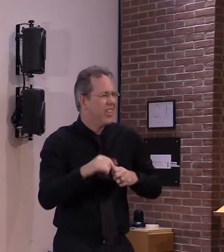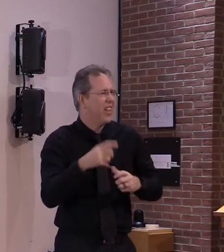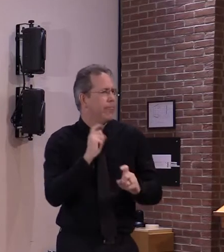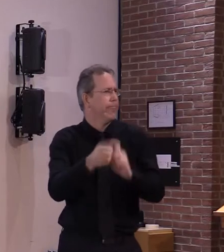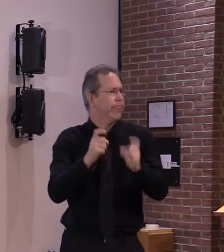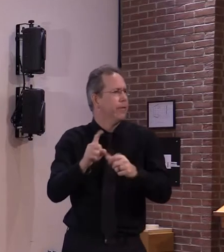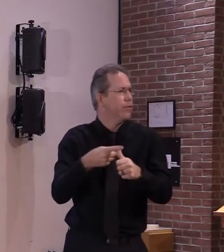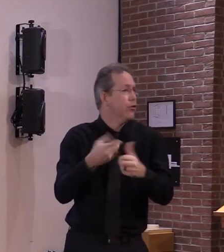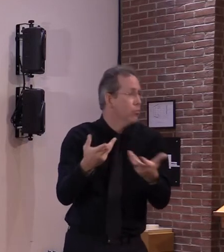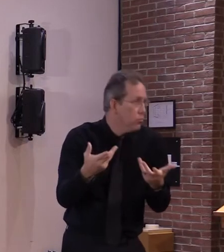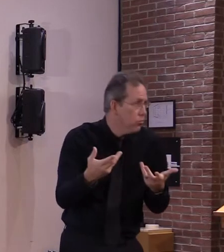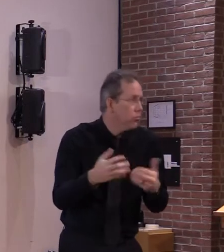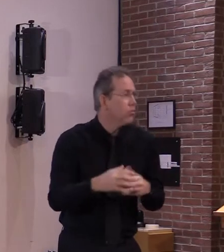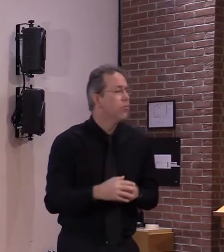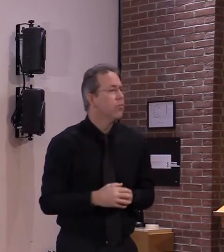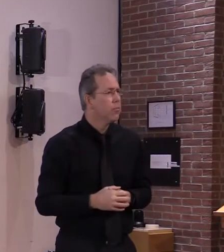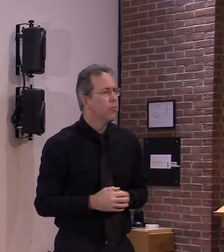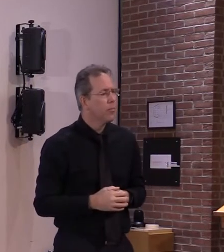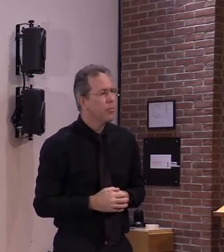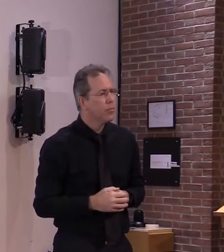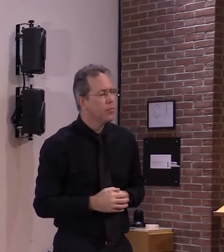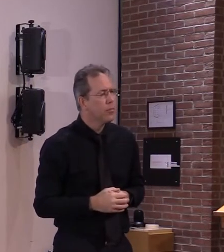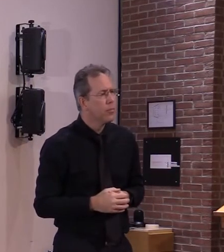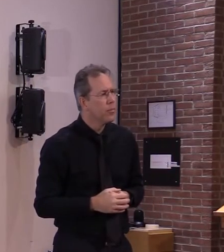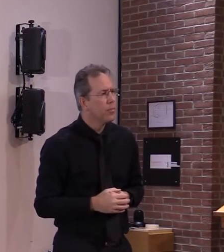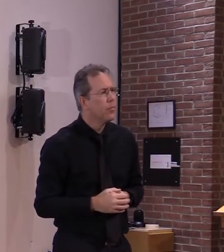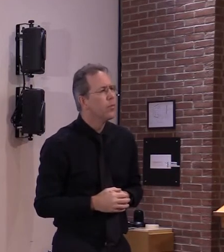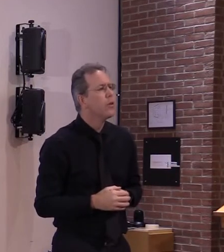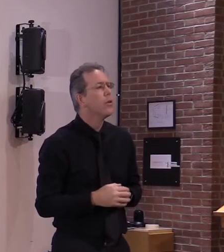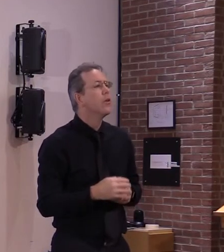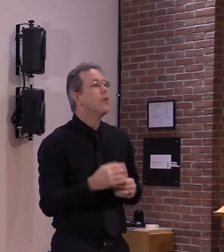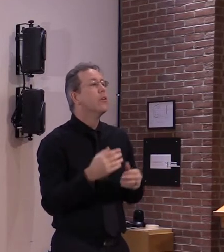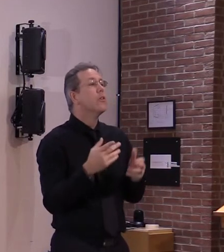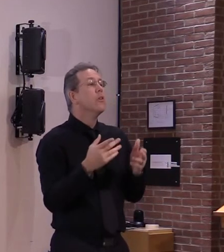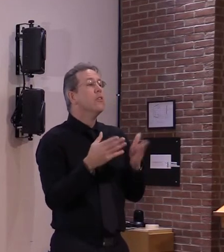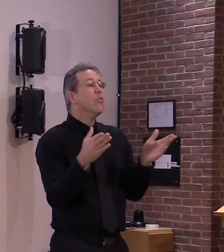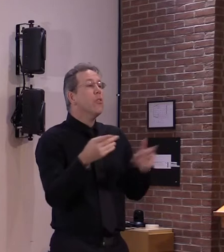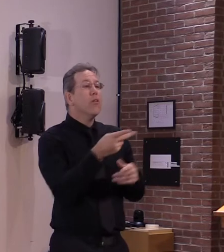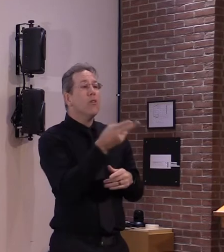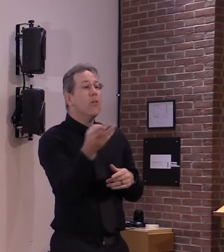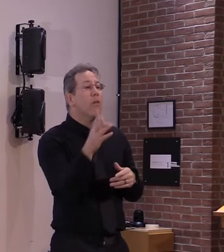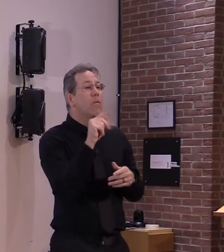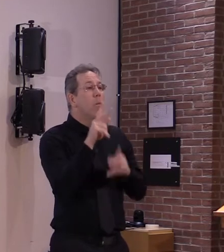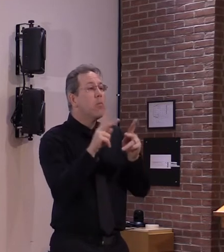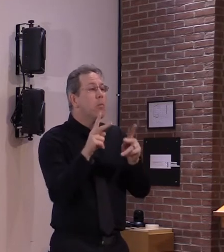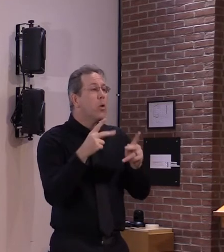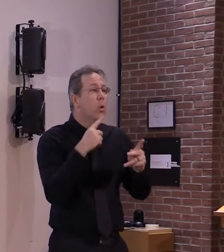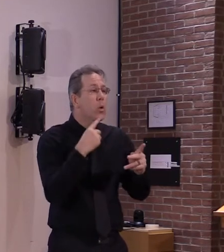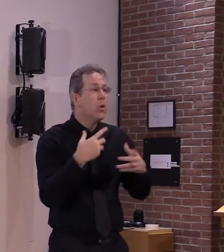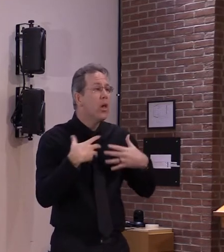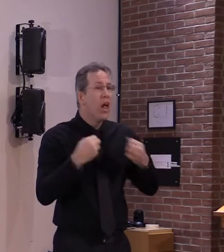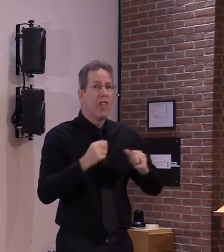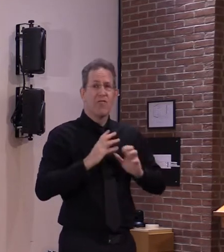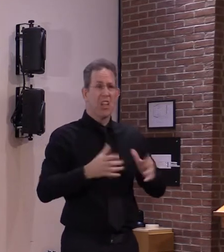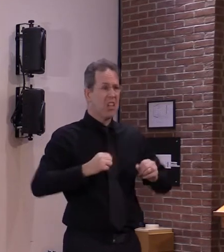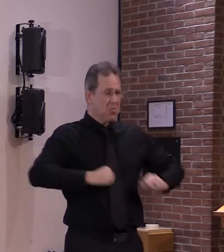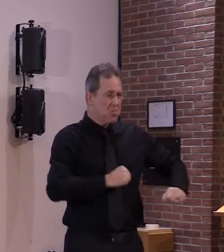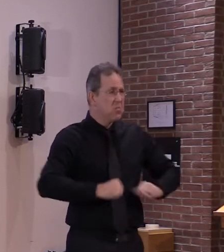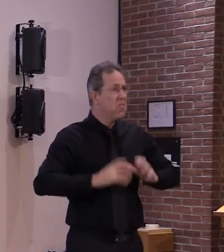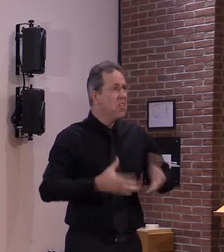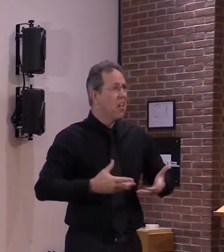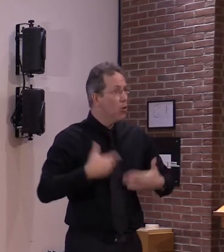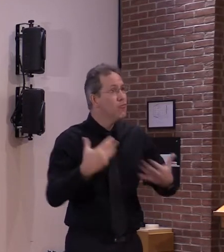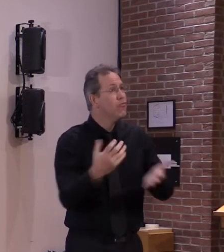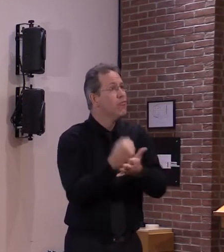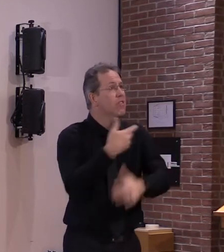most vermonters it will likely be several months months before the vaccine is widely available but when it is available to you you will know